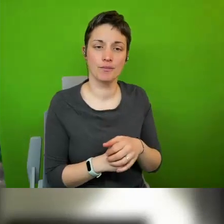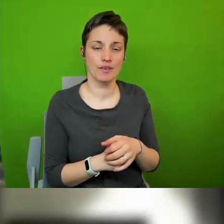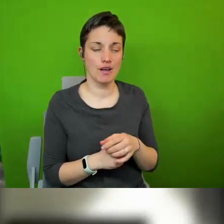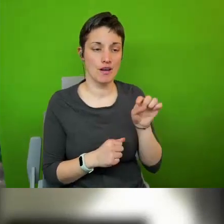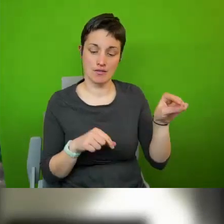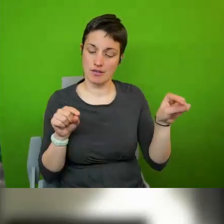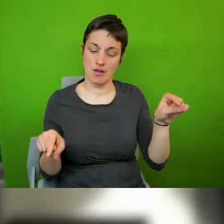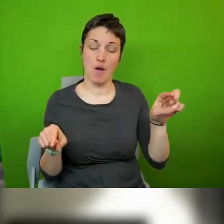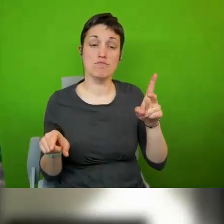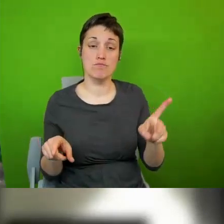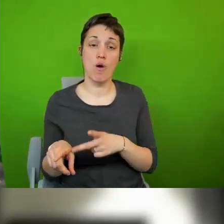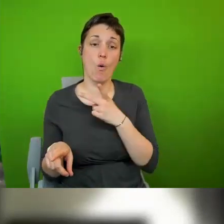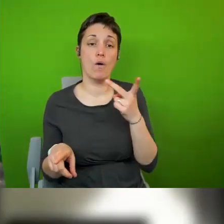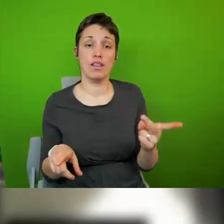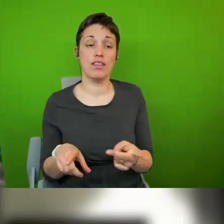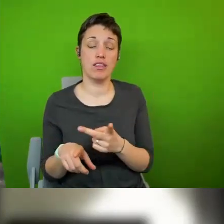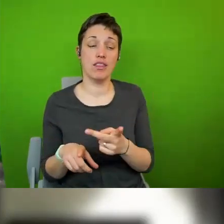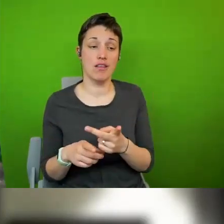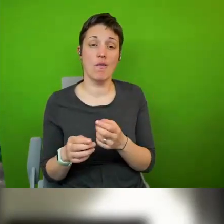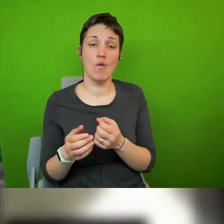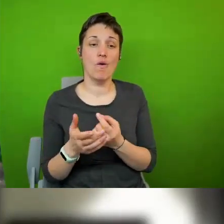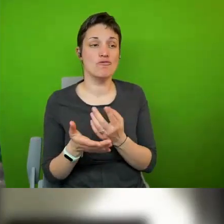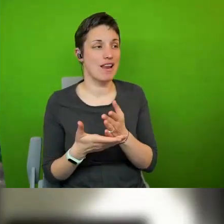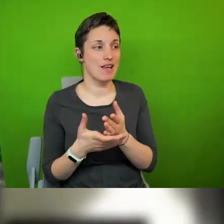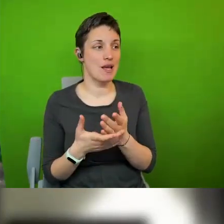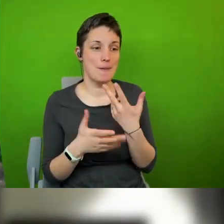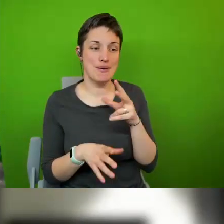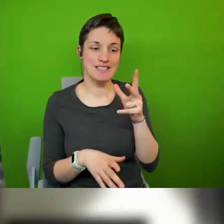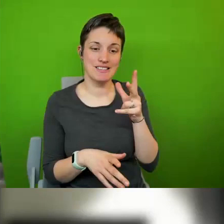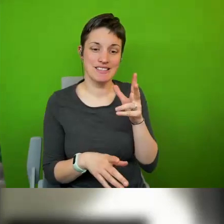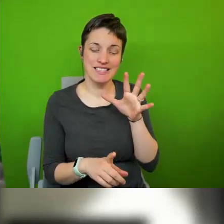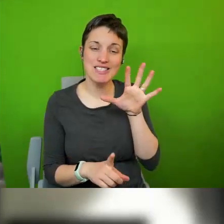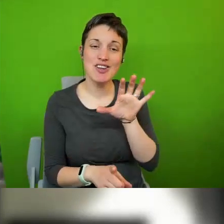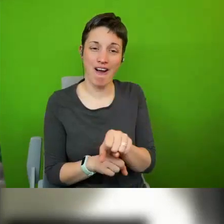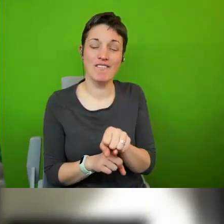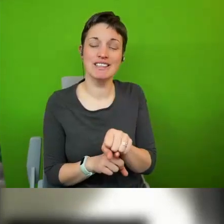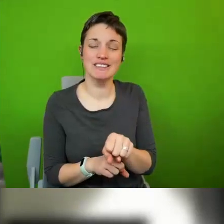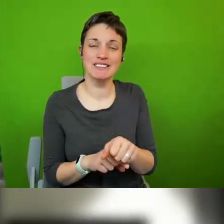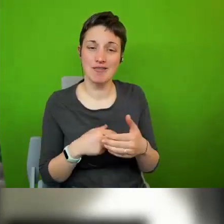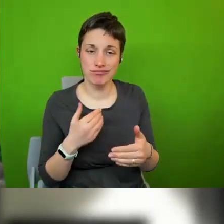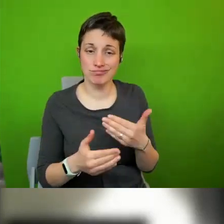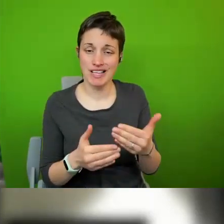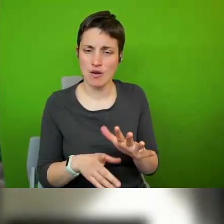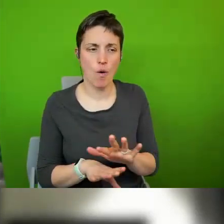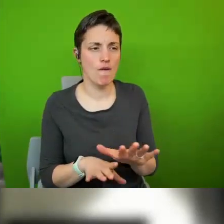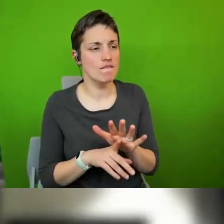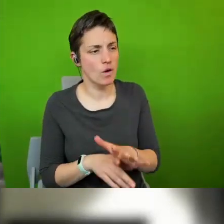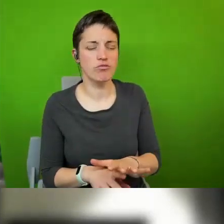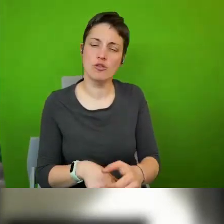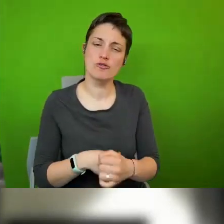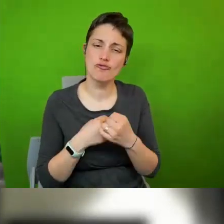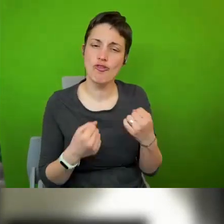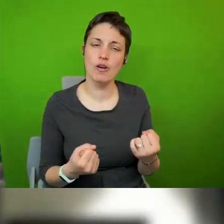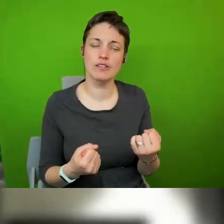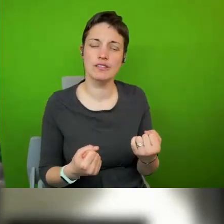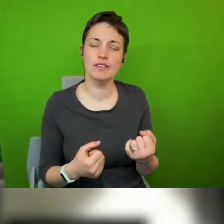i think are only being discovered as we speak and are not as forceful and strong as they perhaps are um